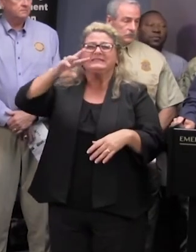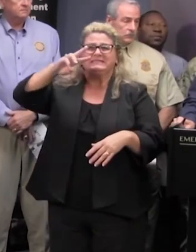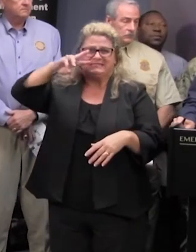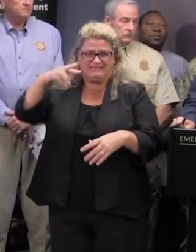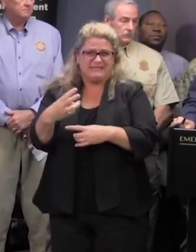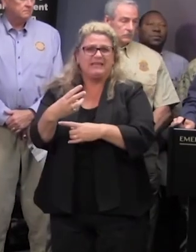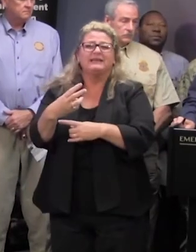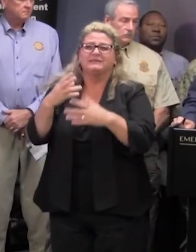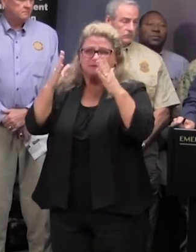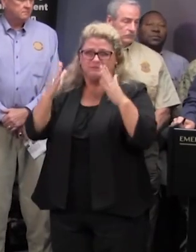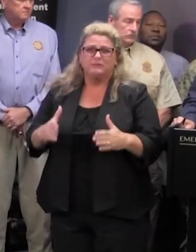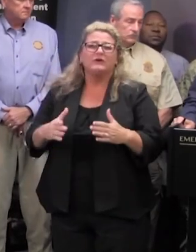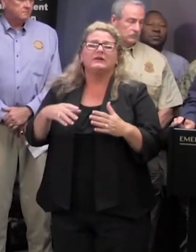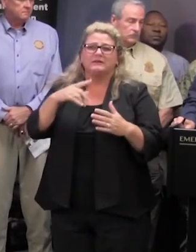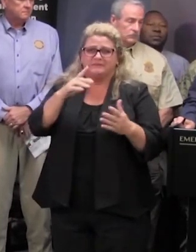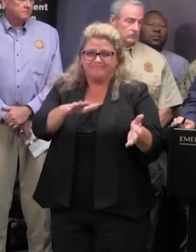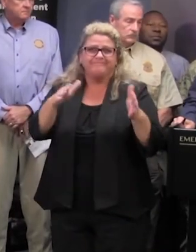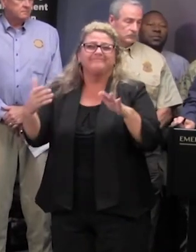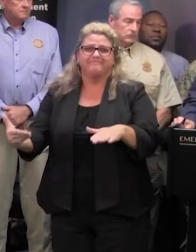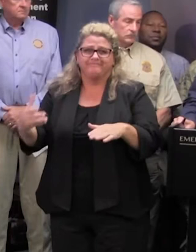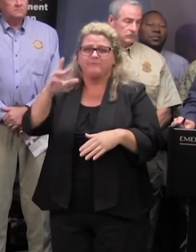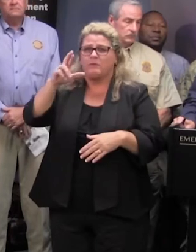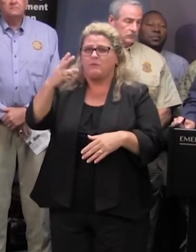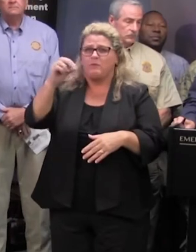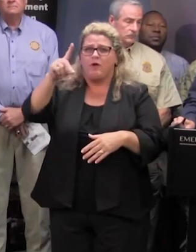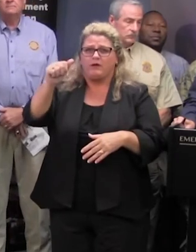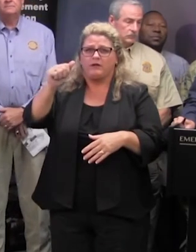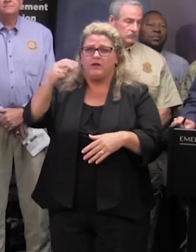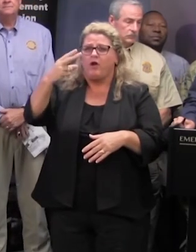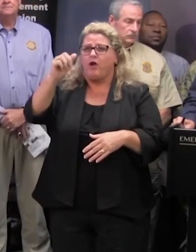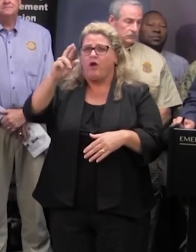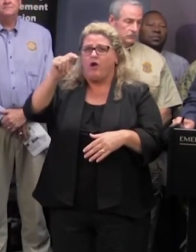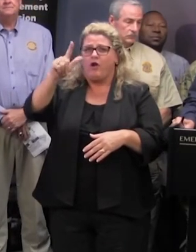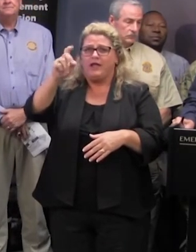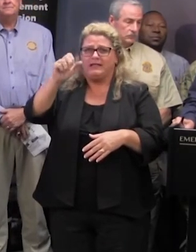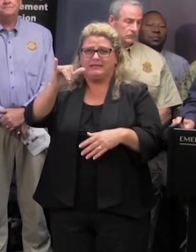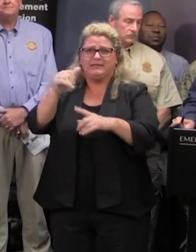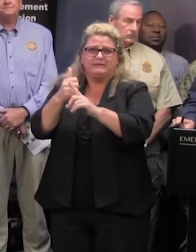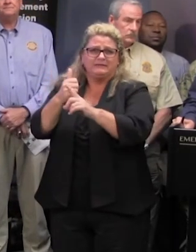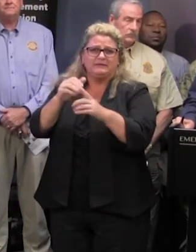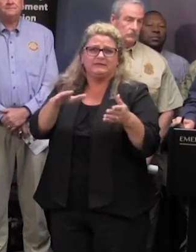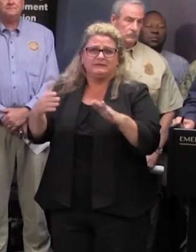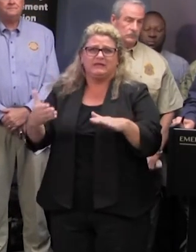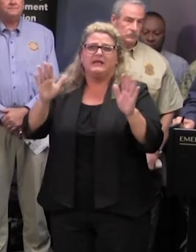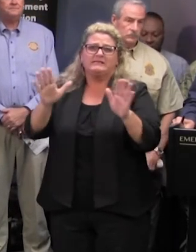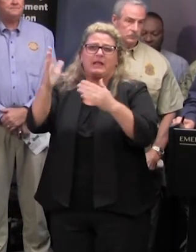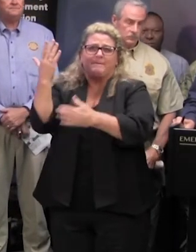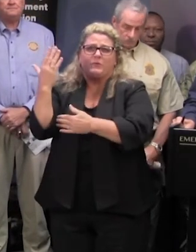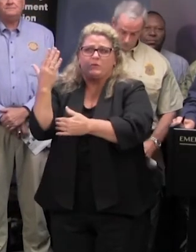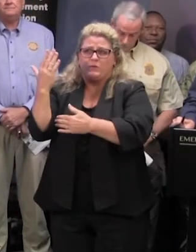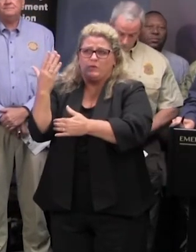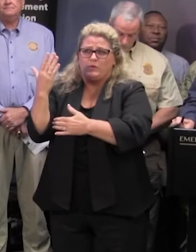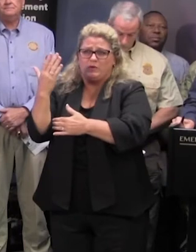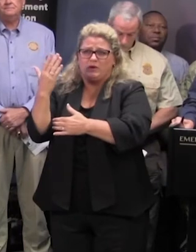related fatality and that's miss rhonda r hartley who passed away sunday morning in